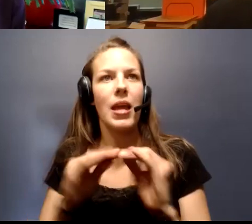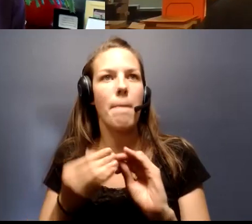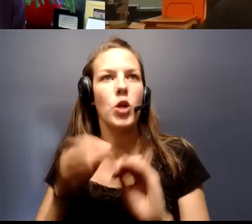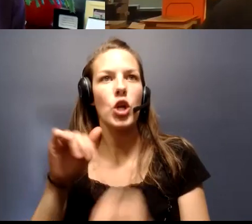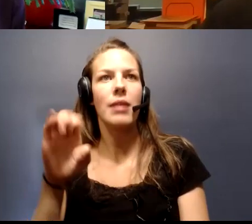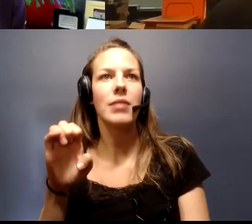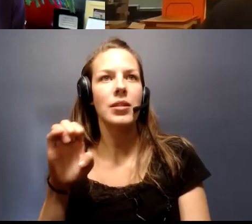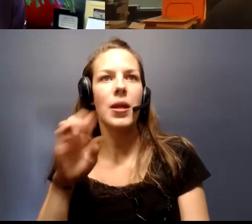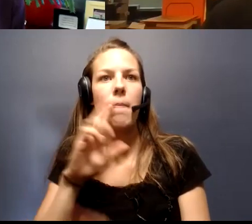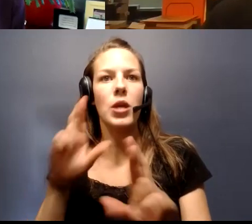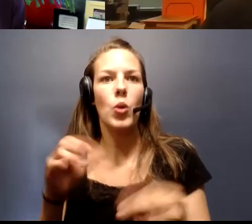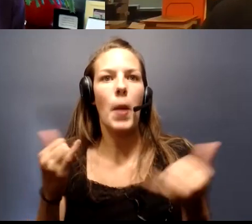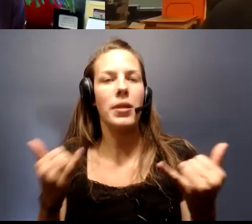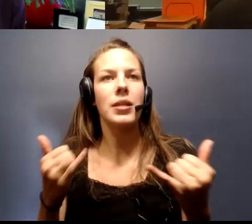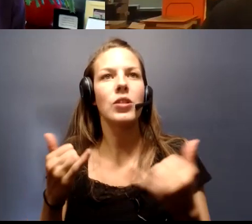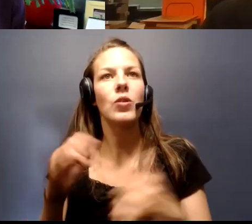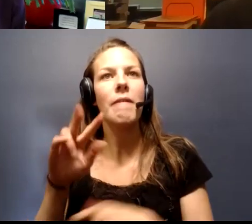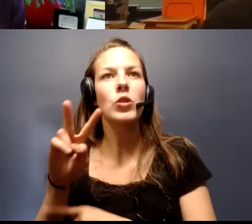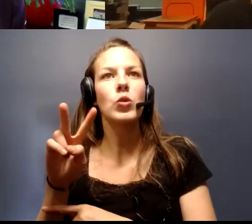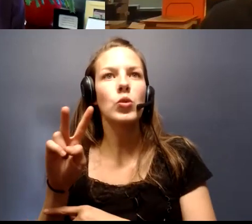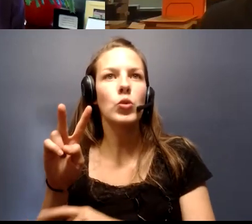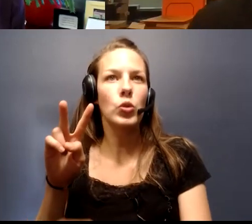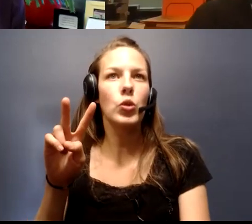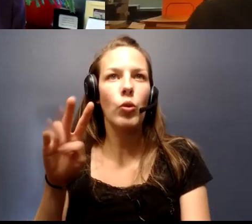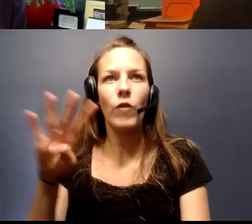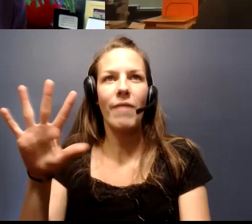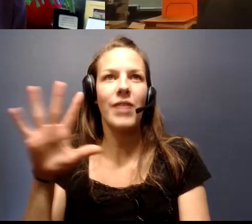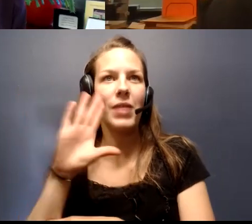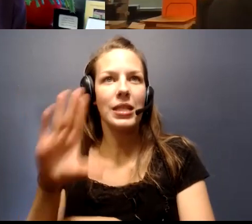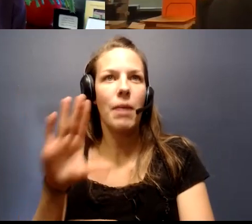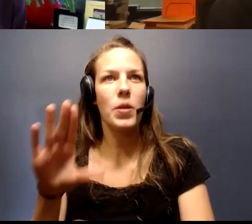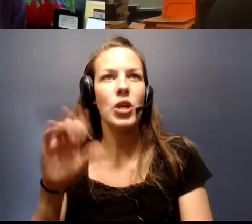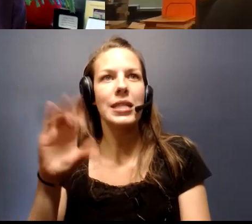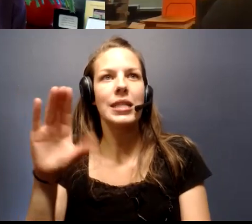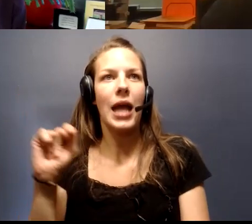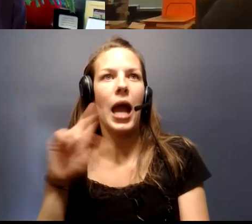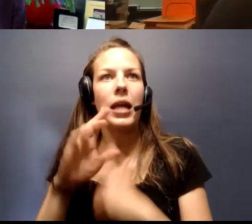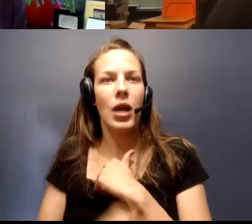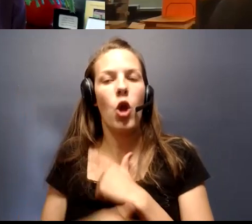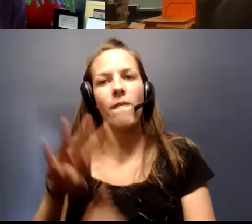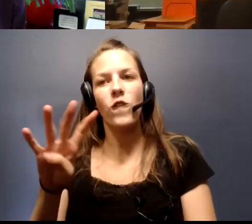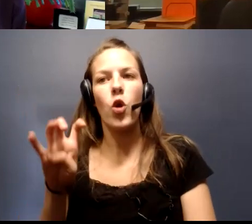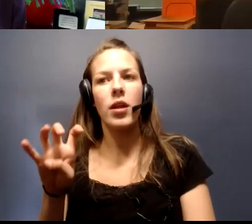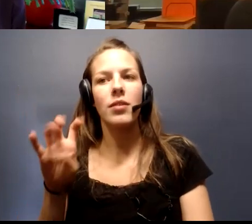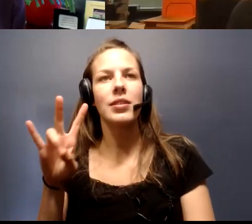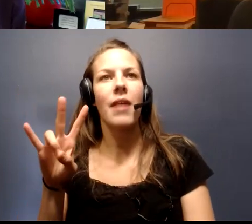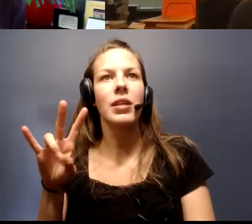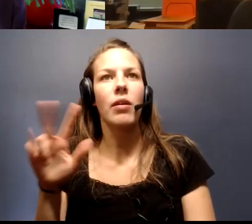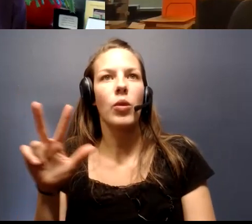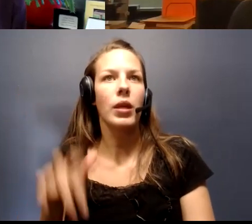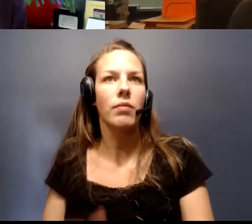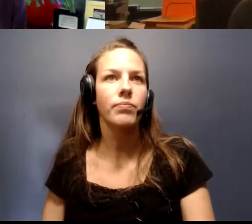cases being recorded as of 245 this afternoon in Scott County is 473.